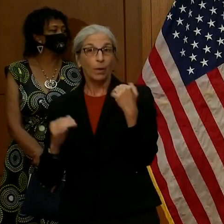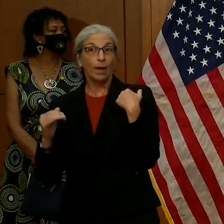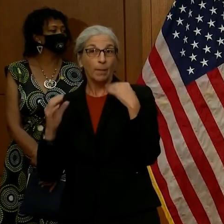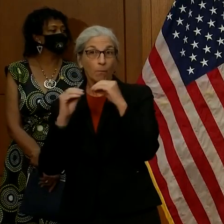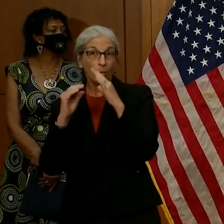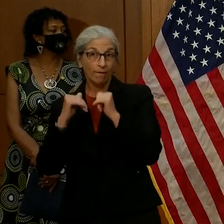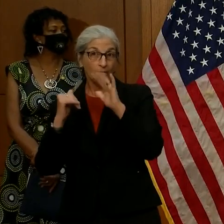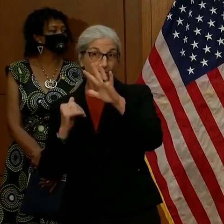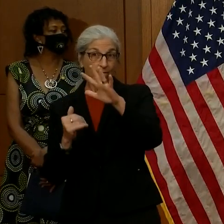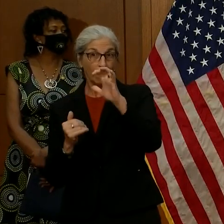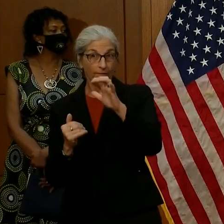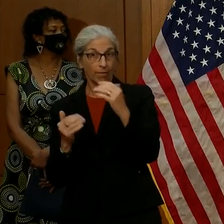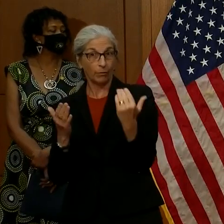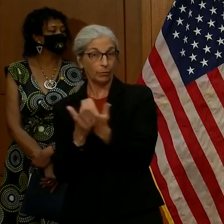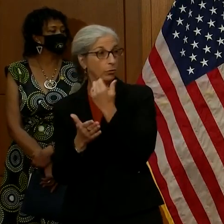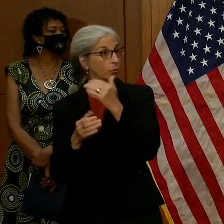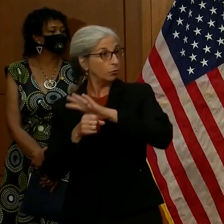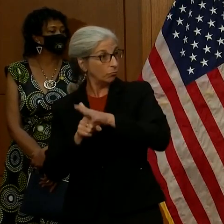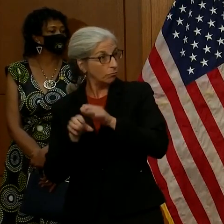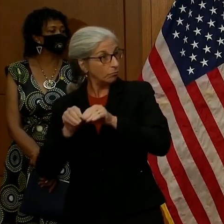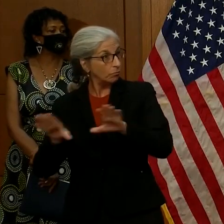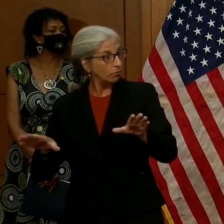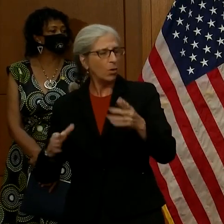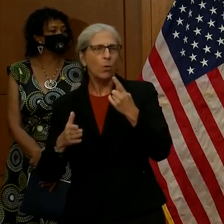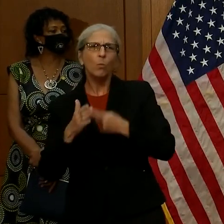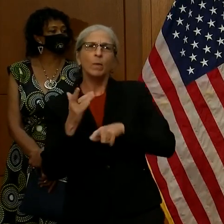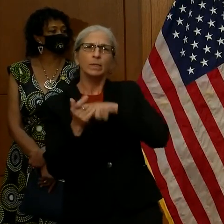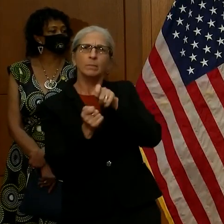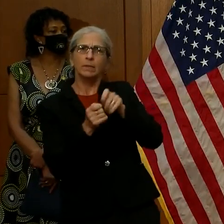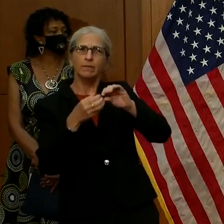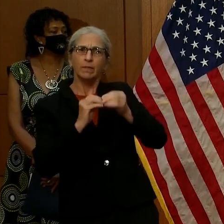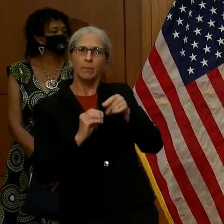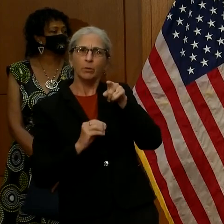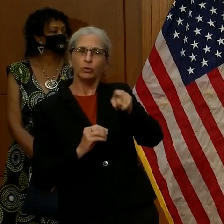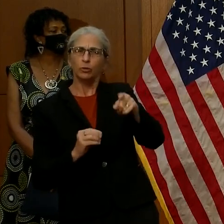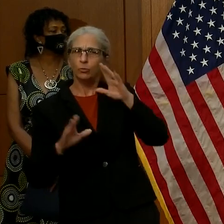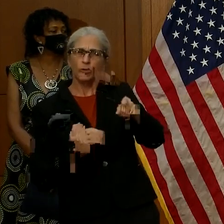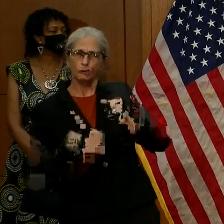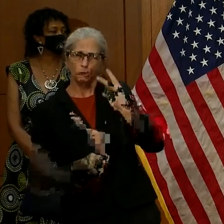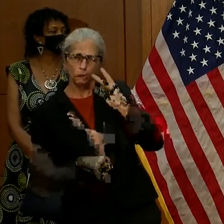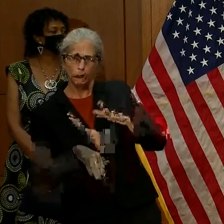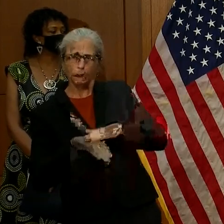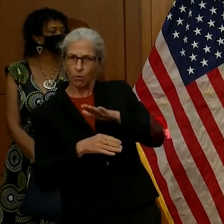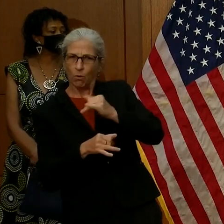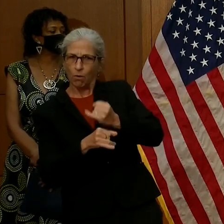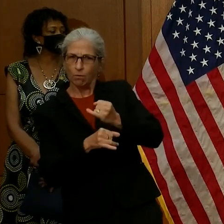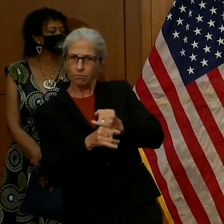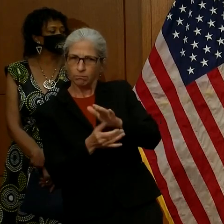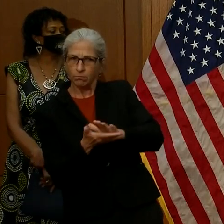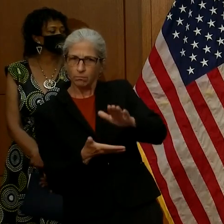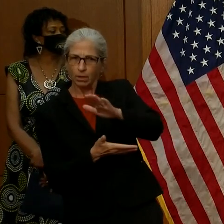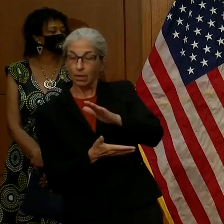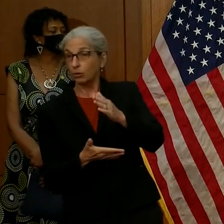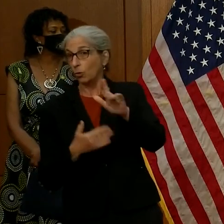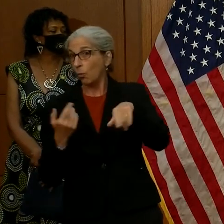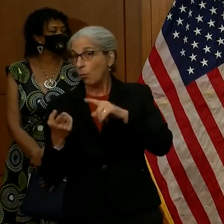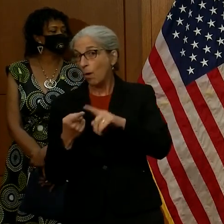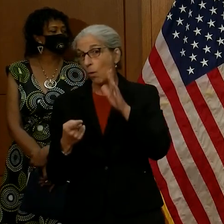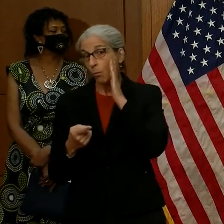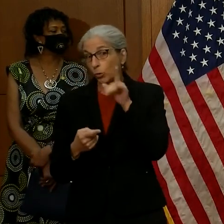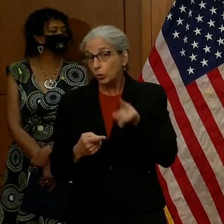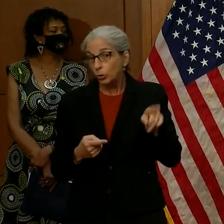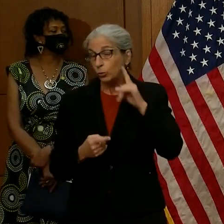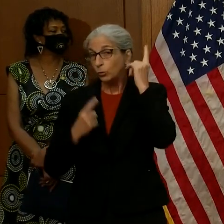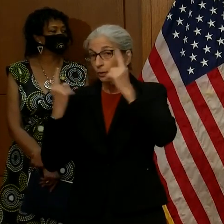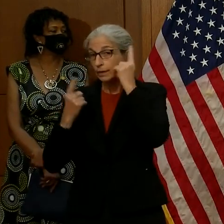wondering what specific metrics you're looking at on campuses, and if there's any point, you know, that you would consider shutting